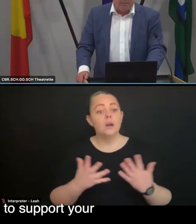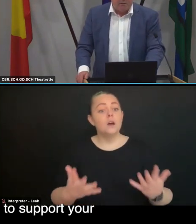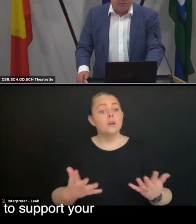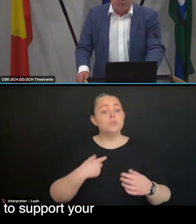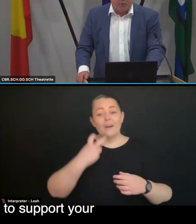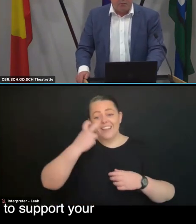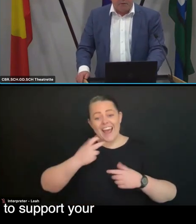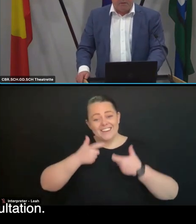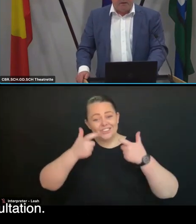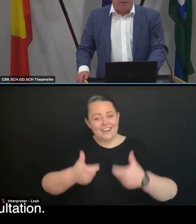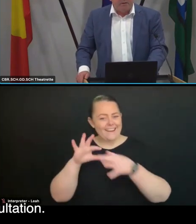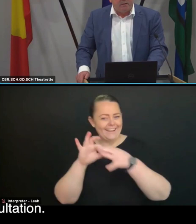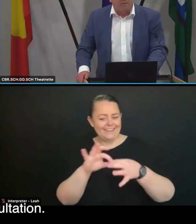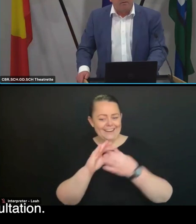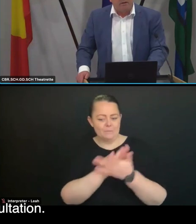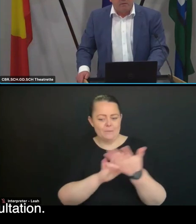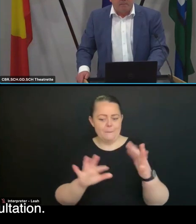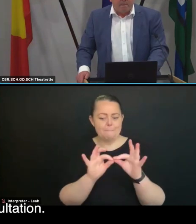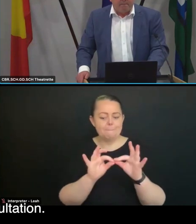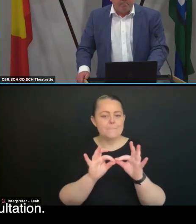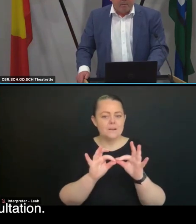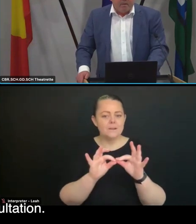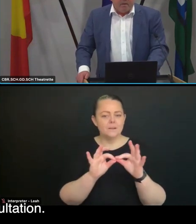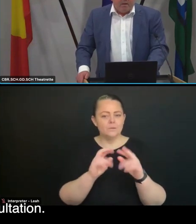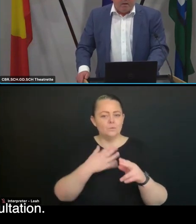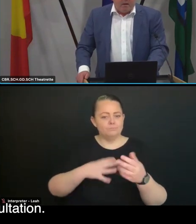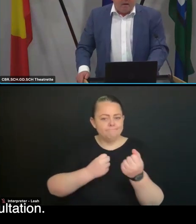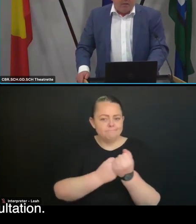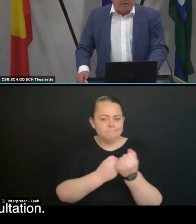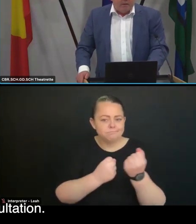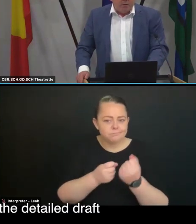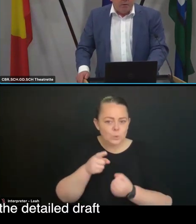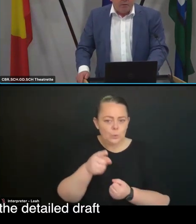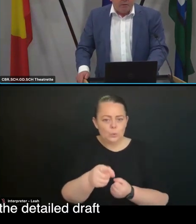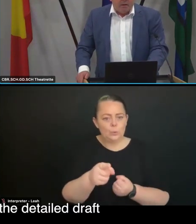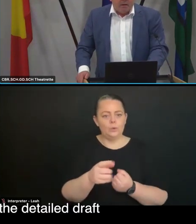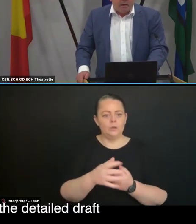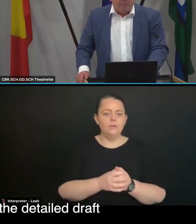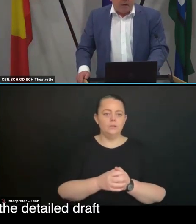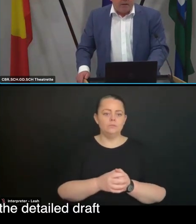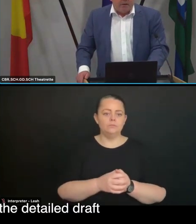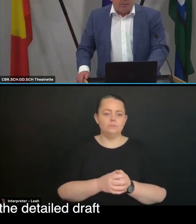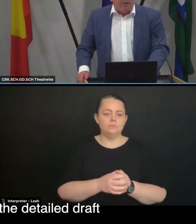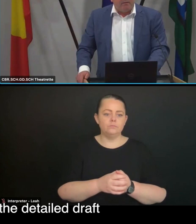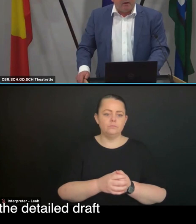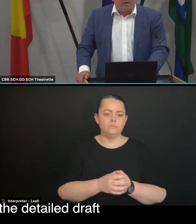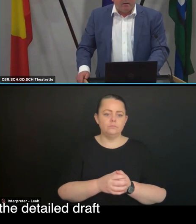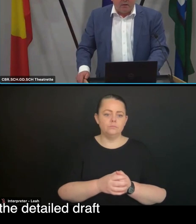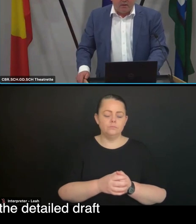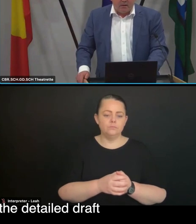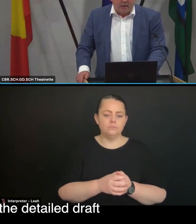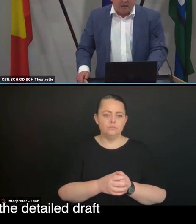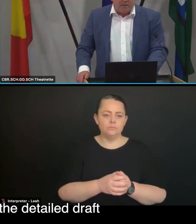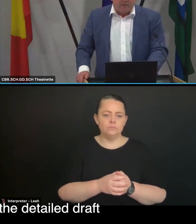Engagement Hub to support your participation in this consultation. This includes a complete copy of